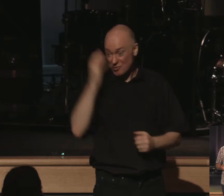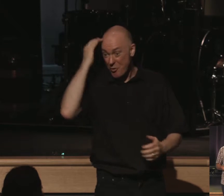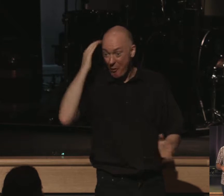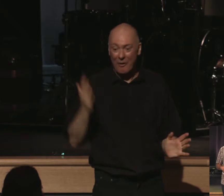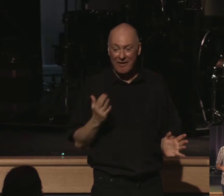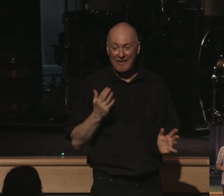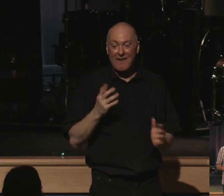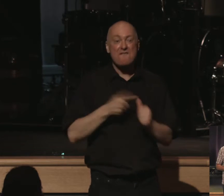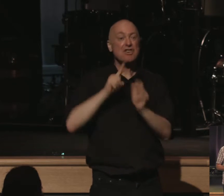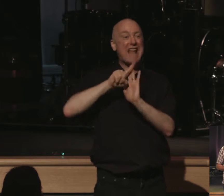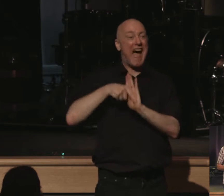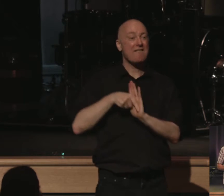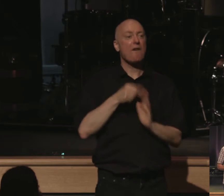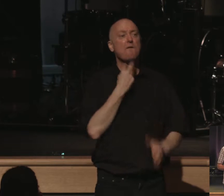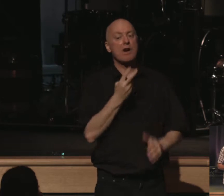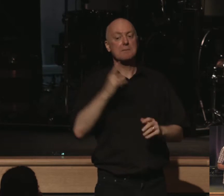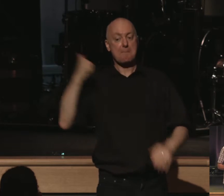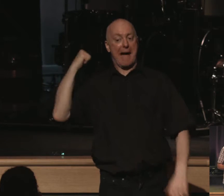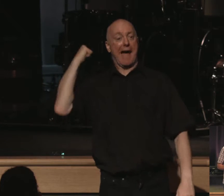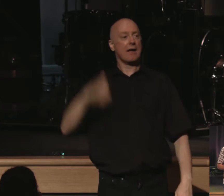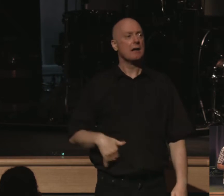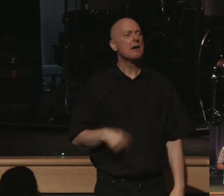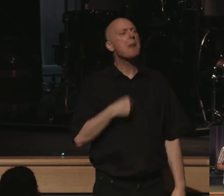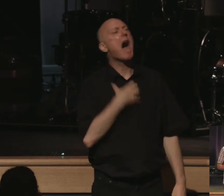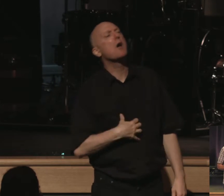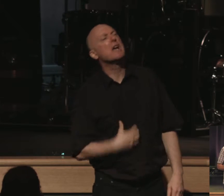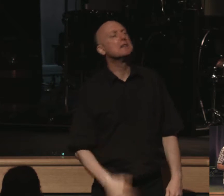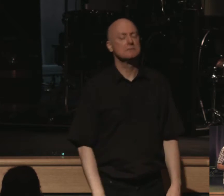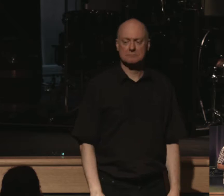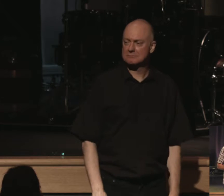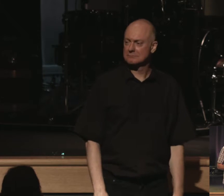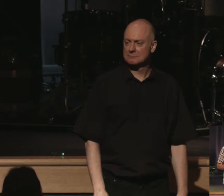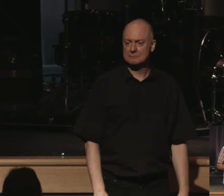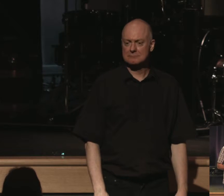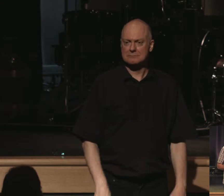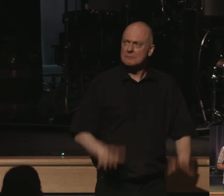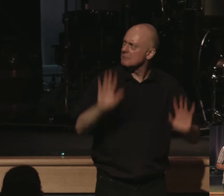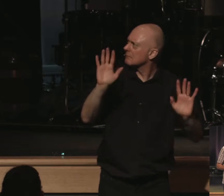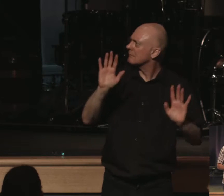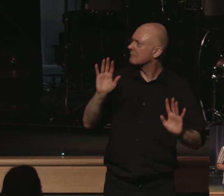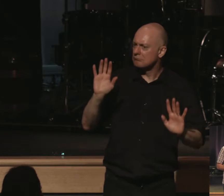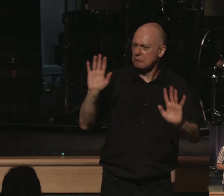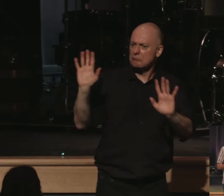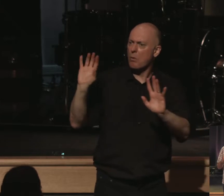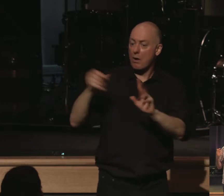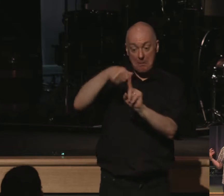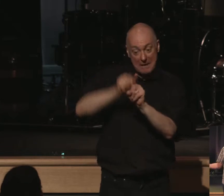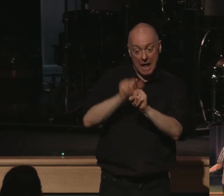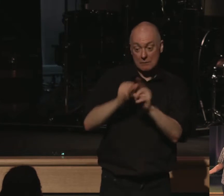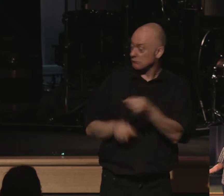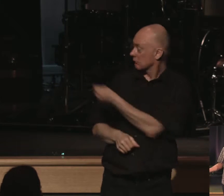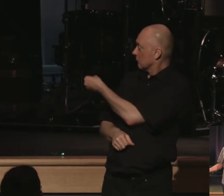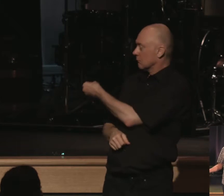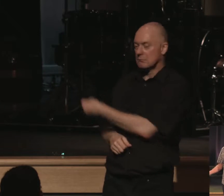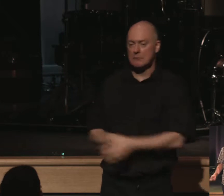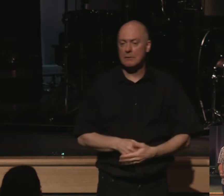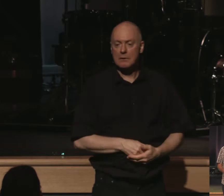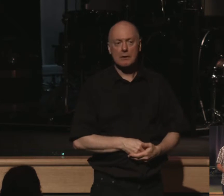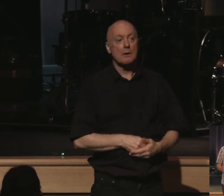Within the first half hour, that little voice comes from the back, I'm hungry. You say, okay, great, great. I got a banana here for you. Got